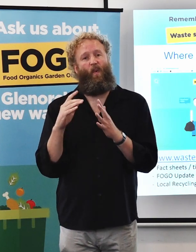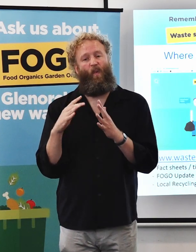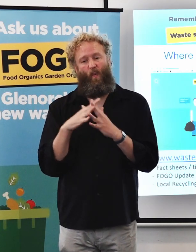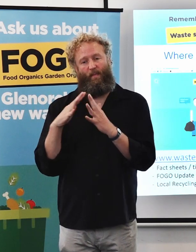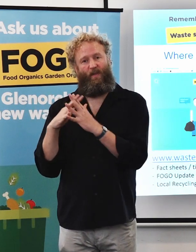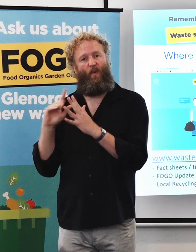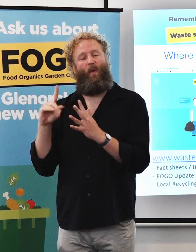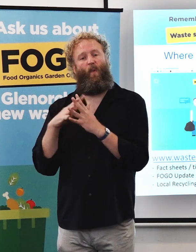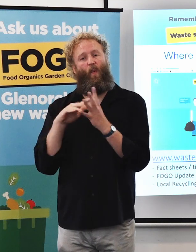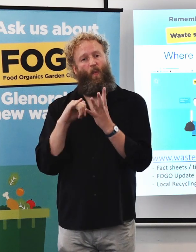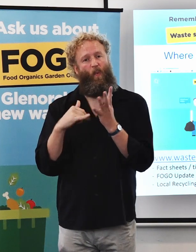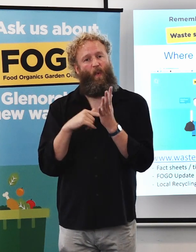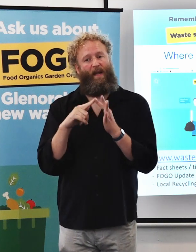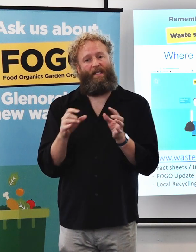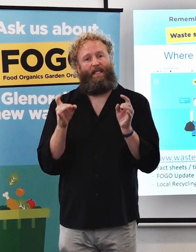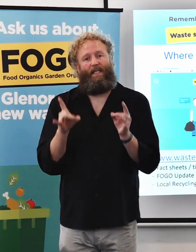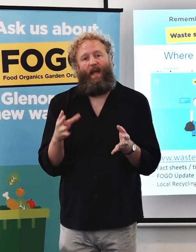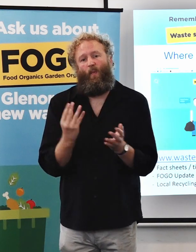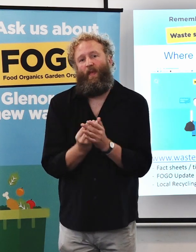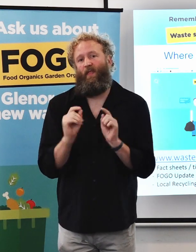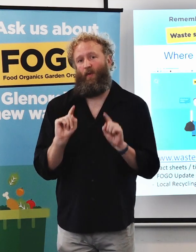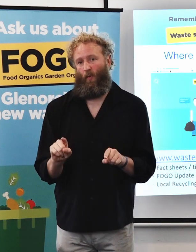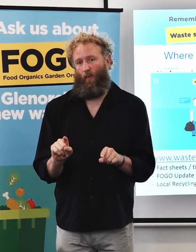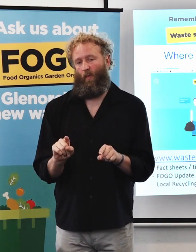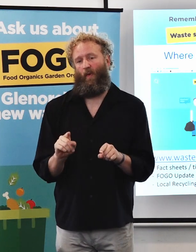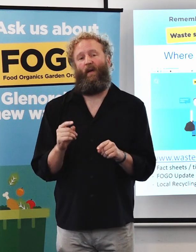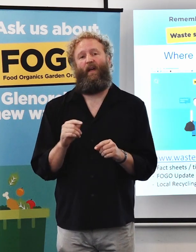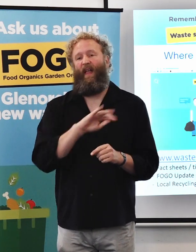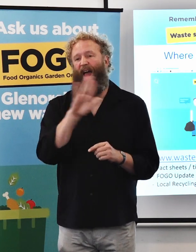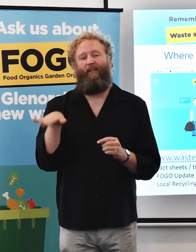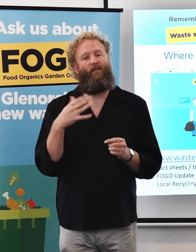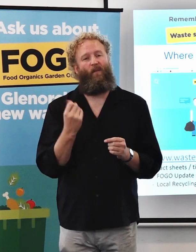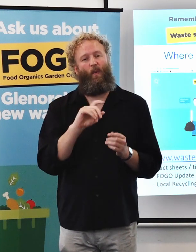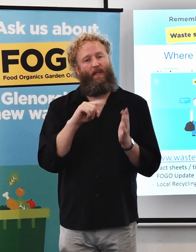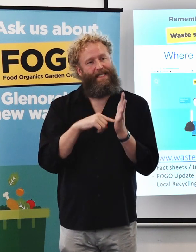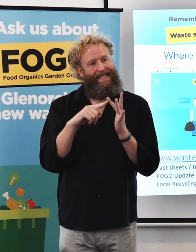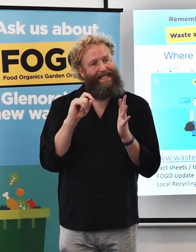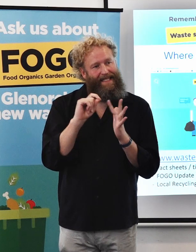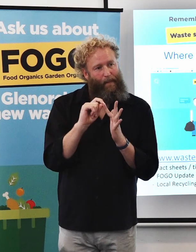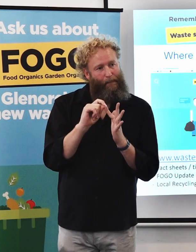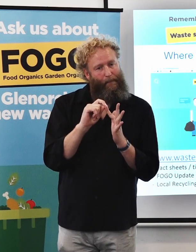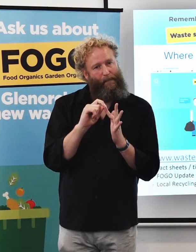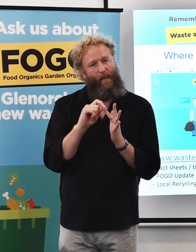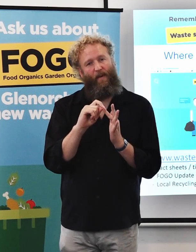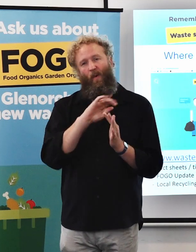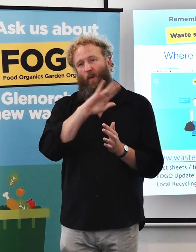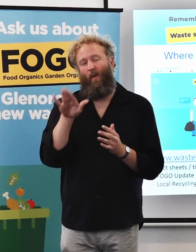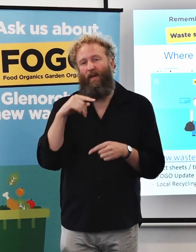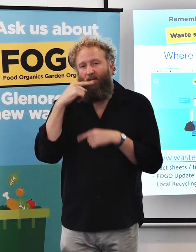So Waste Starts With You has tips and everything you need to know about FOGO. If you don't have a